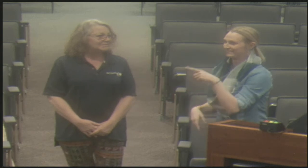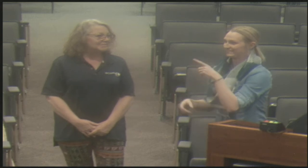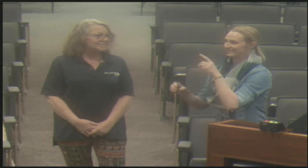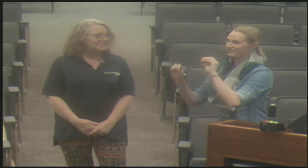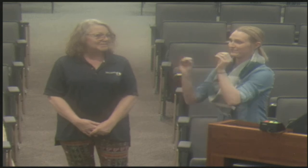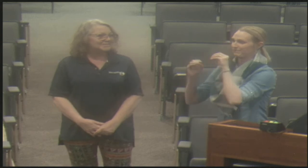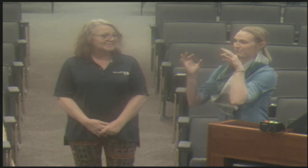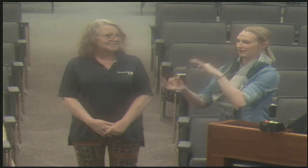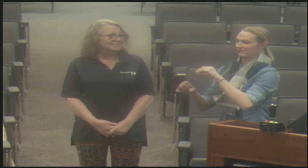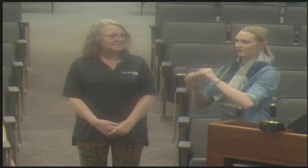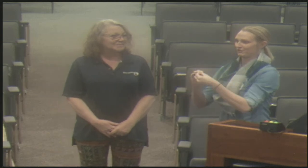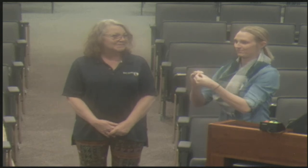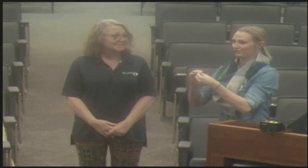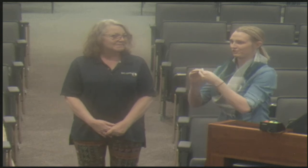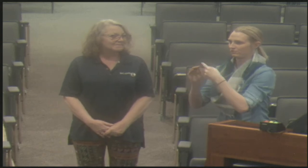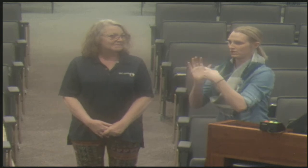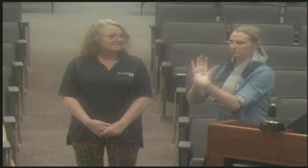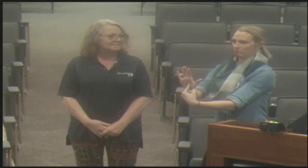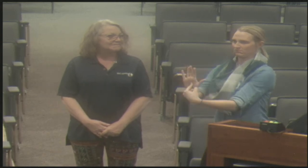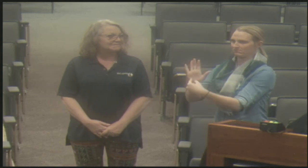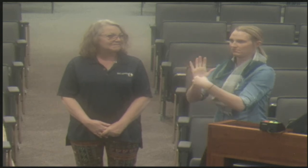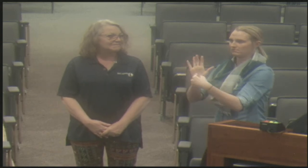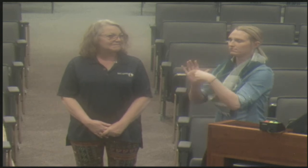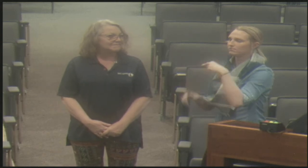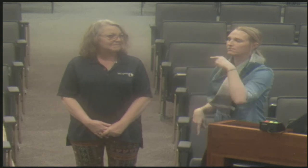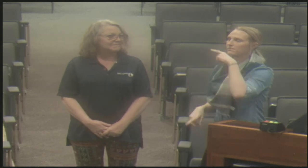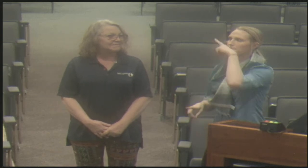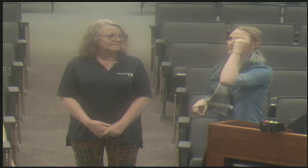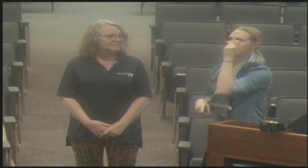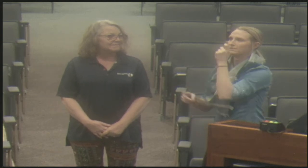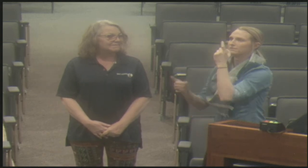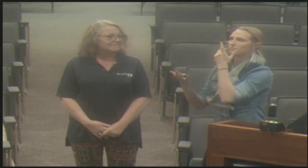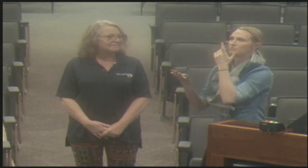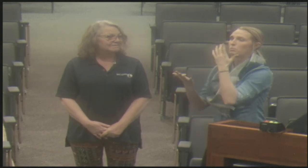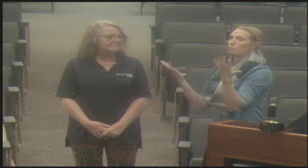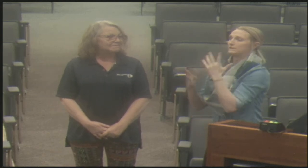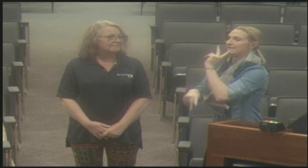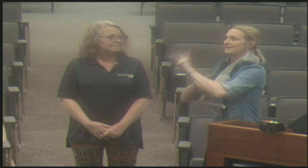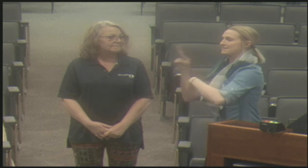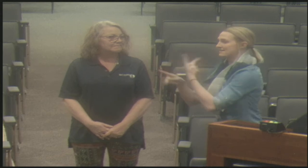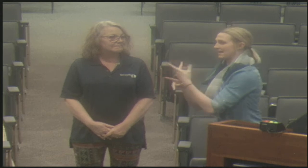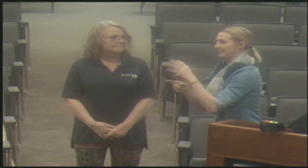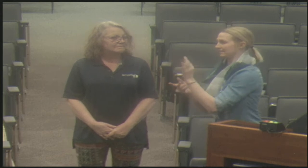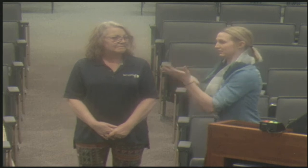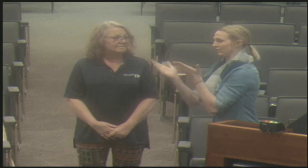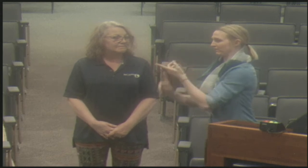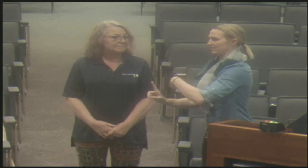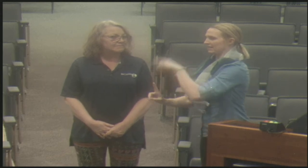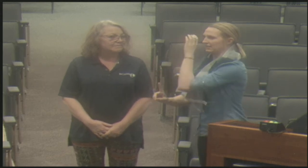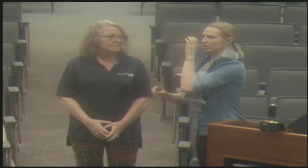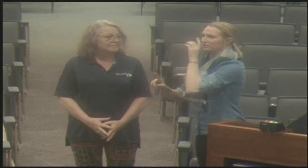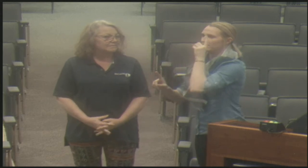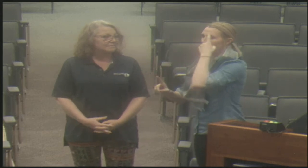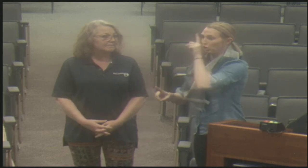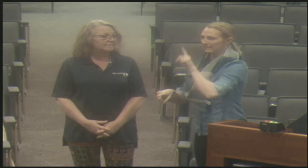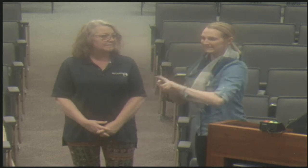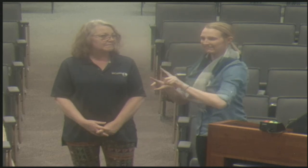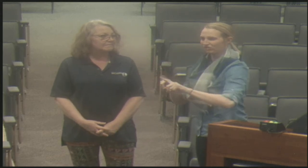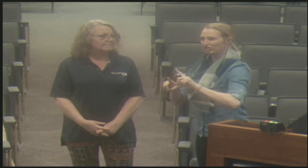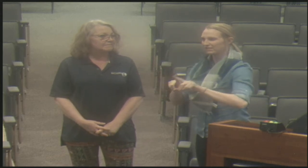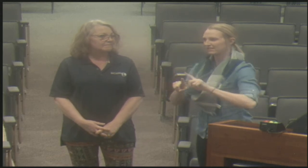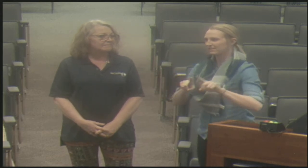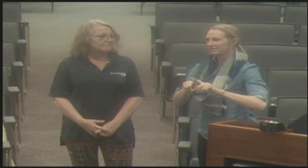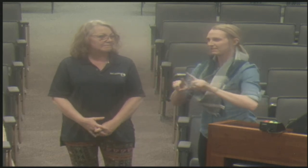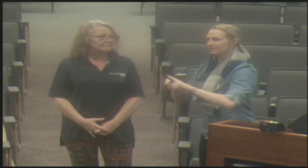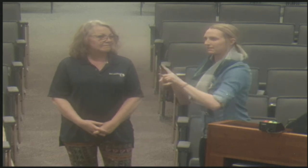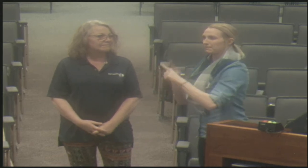That's a very question, very, very valid question. I don't know that we have an exact science to that because what kind